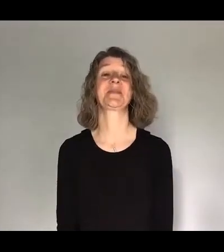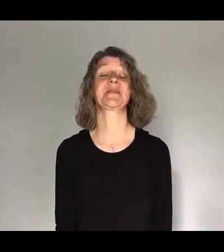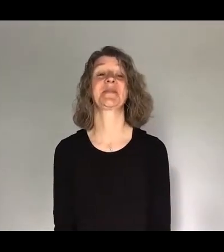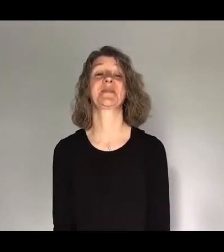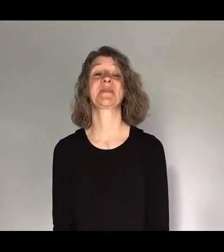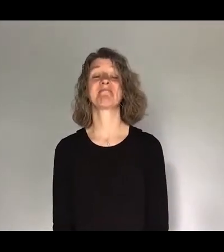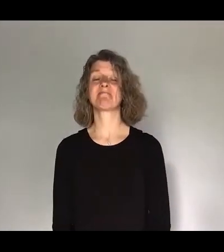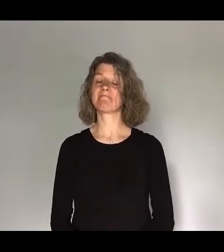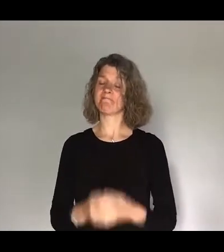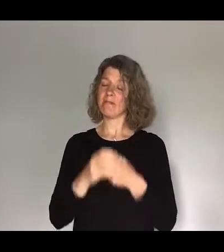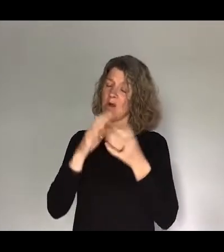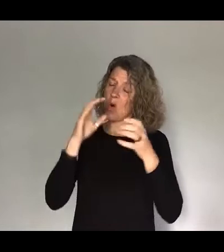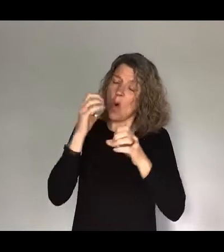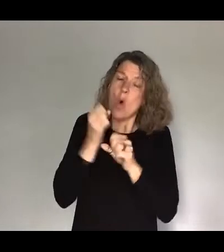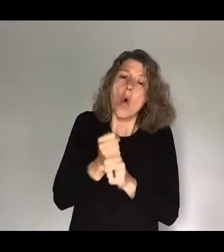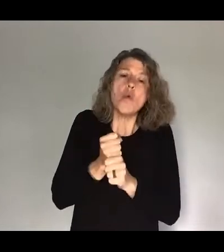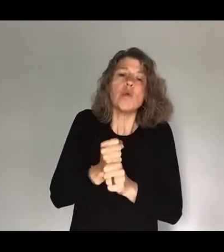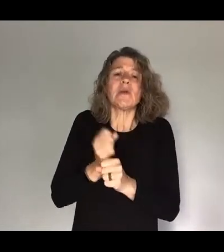Standing on Your promises